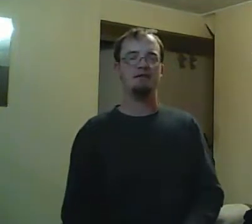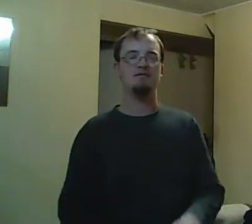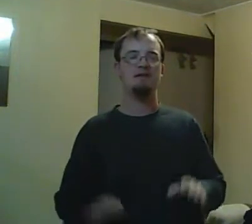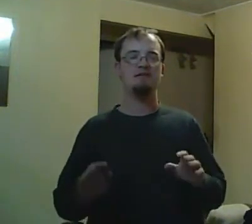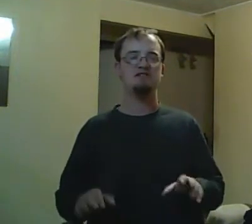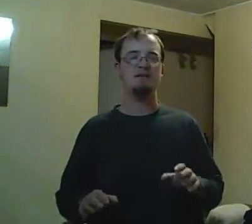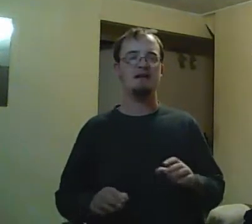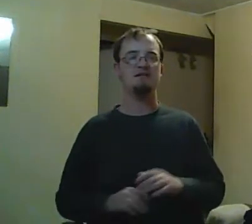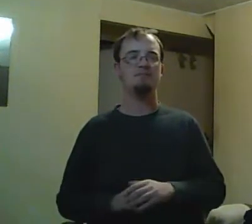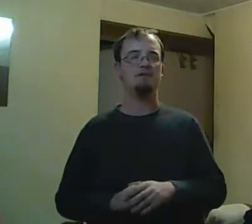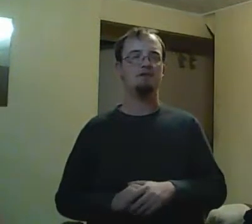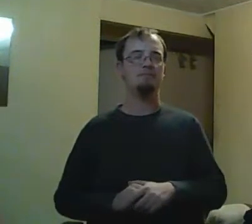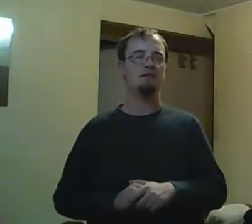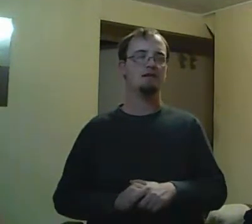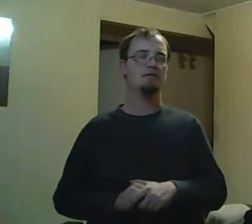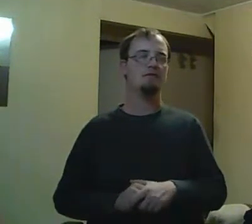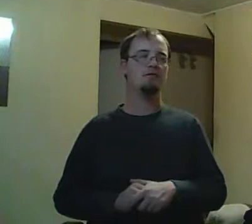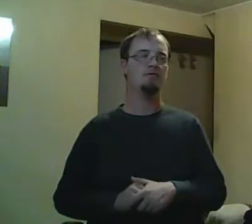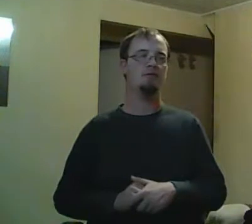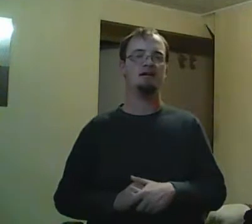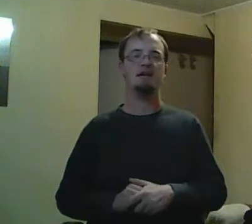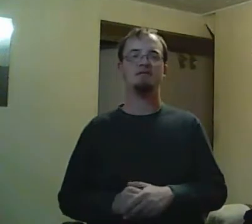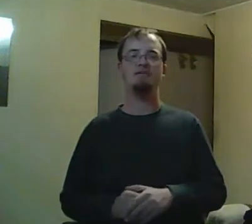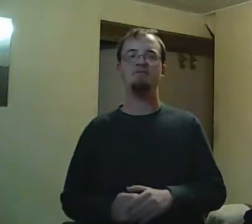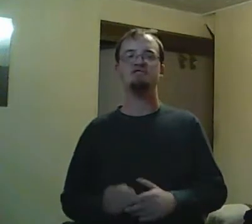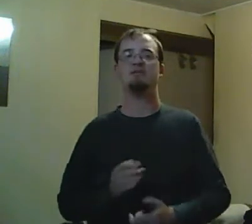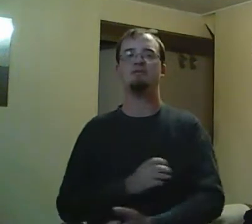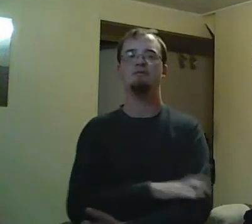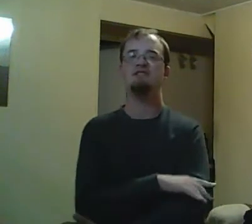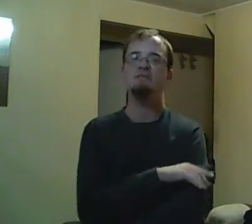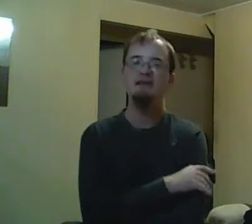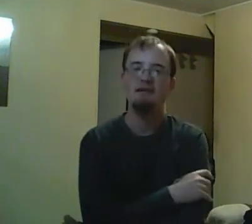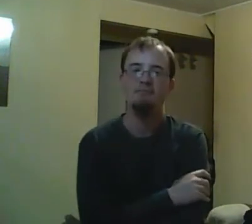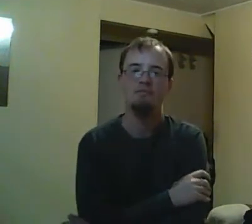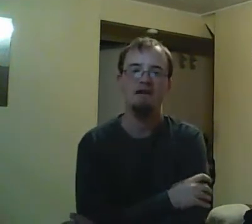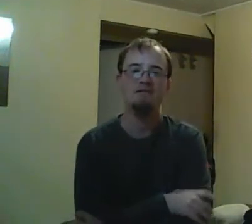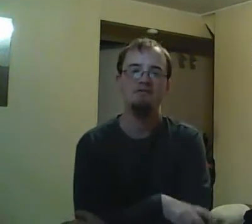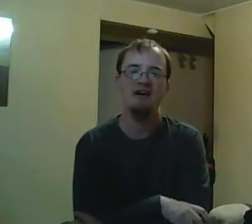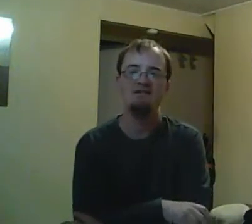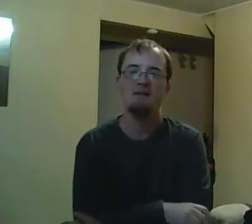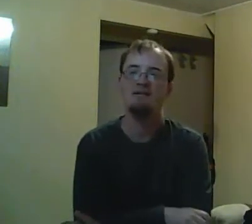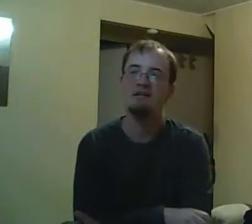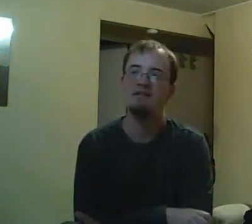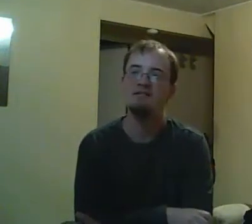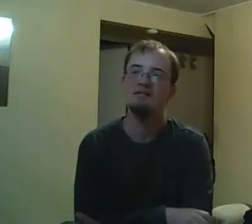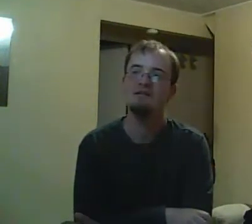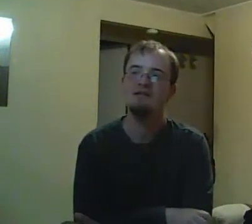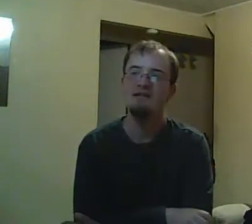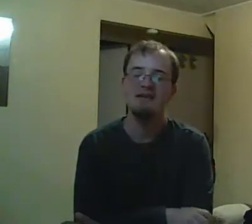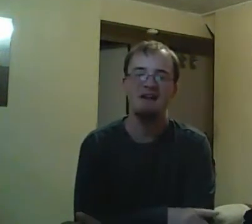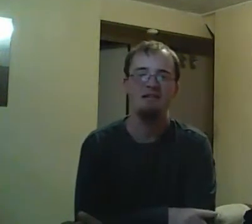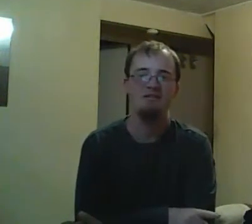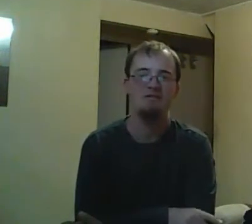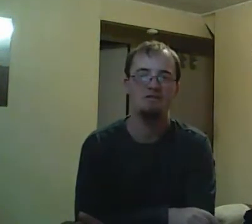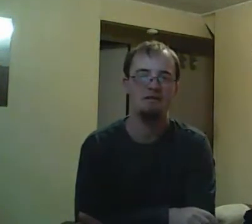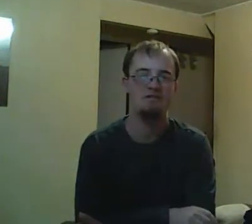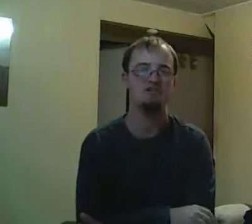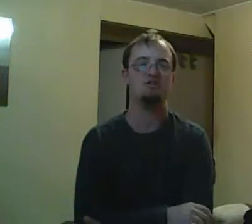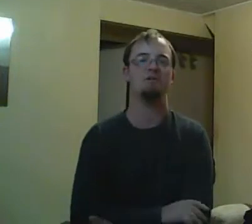and I didn't really analyze this as much as I did until, like, a few weeks ago. But the more I think about it, the more